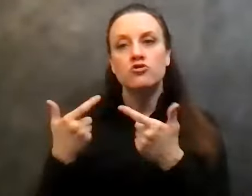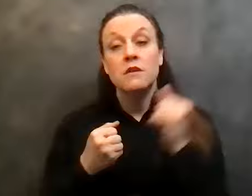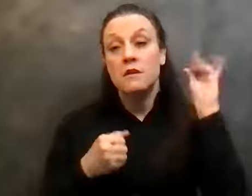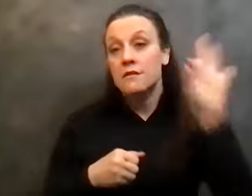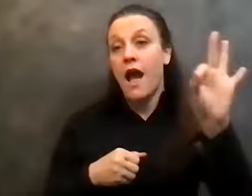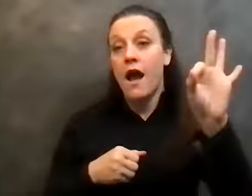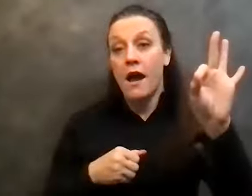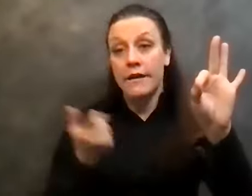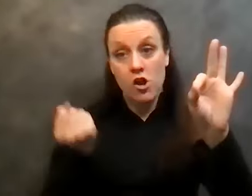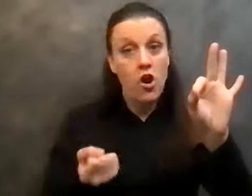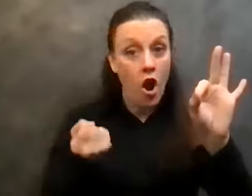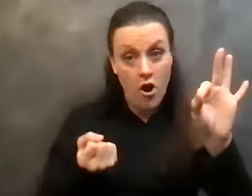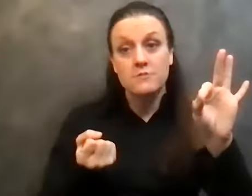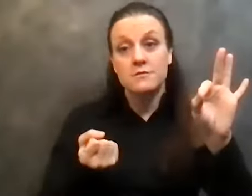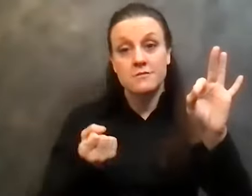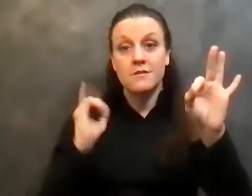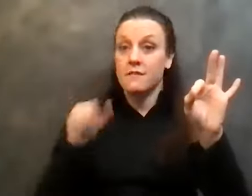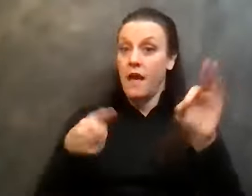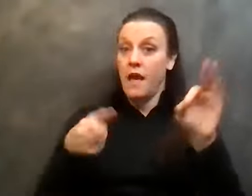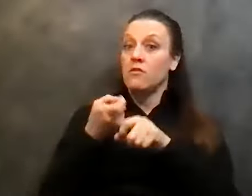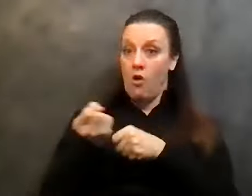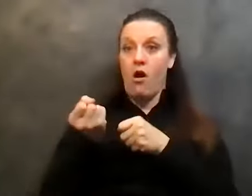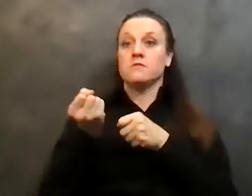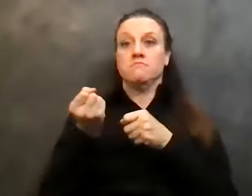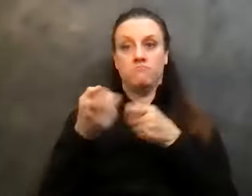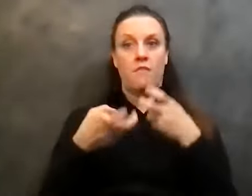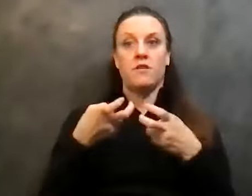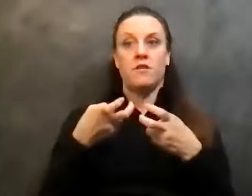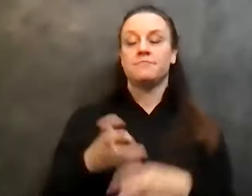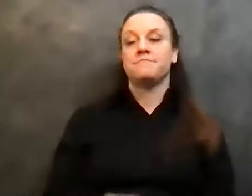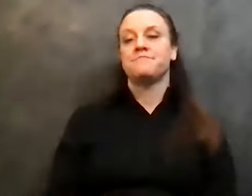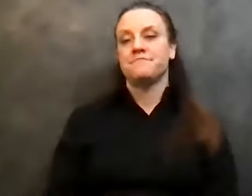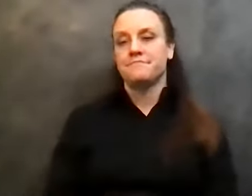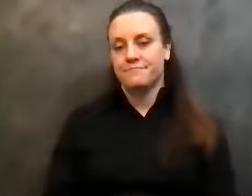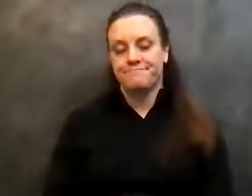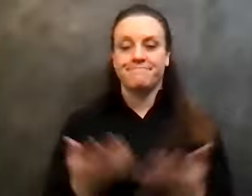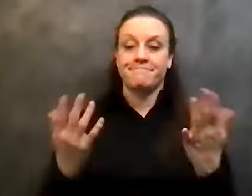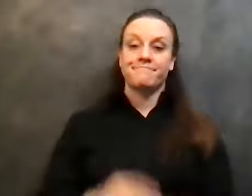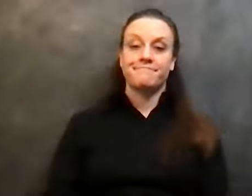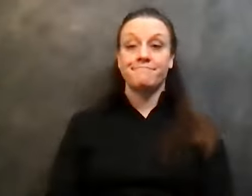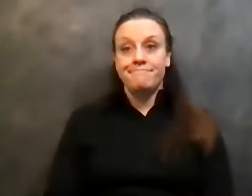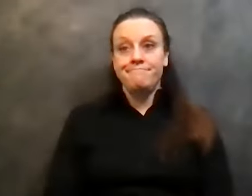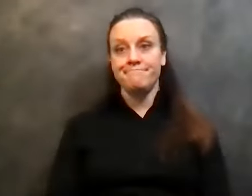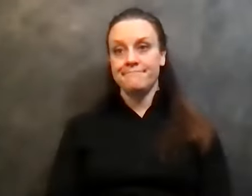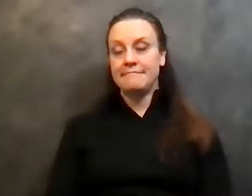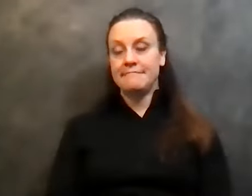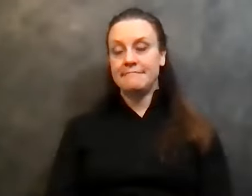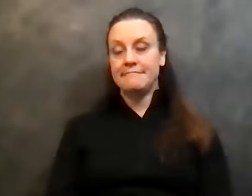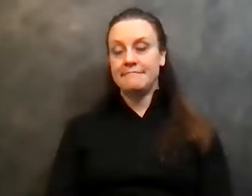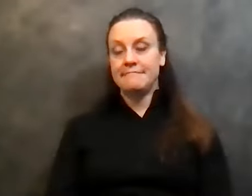and, uh, and that, that caused some problems, but, but, uh, you know, it was, it, it seemed like, it